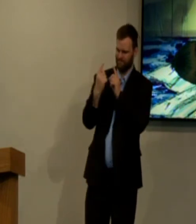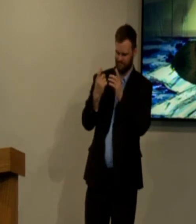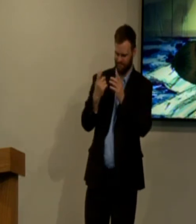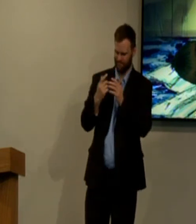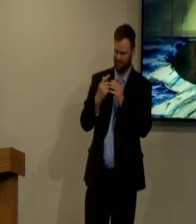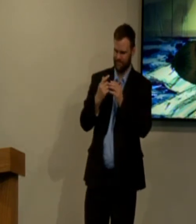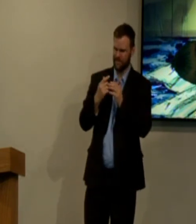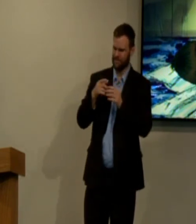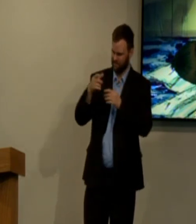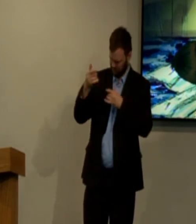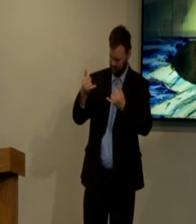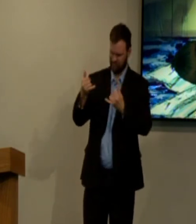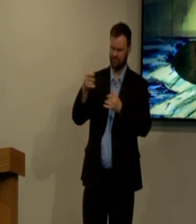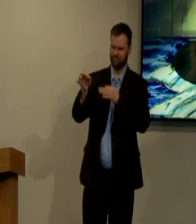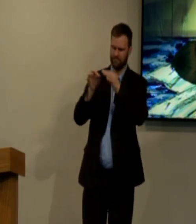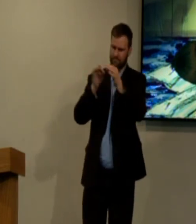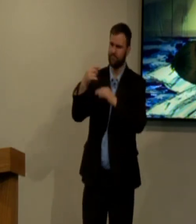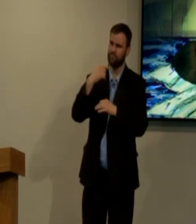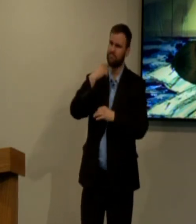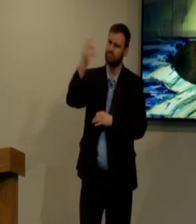So, finally, this third time,